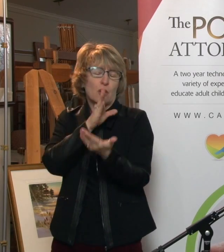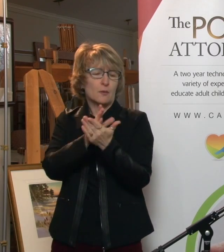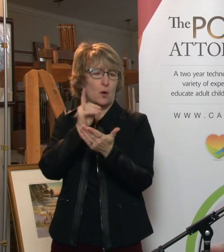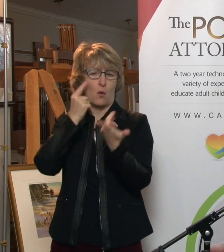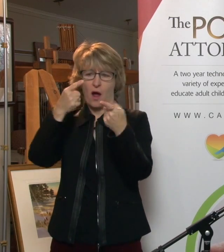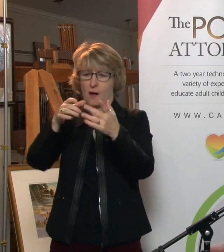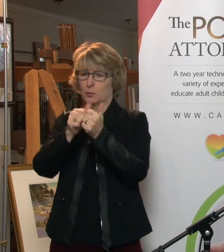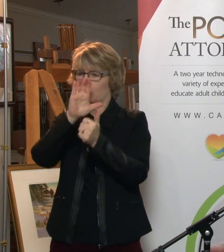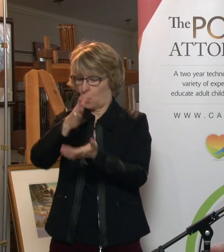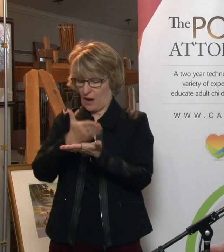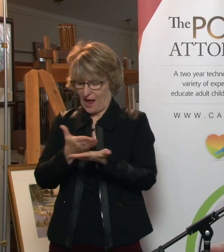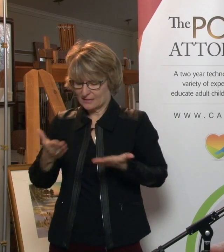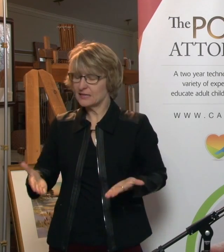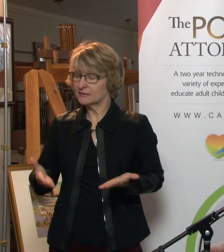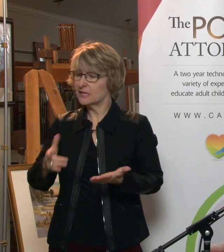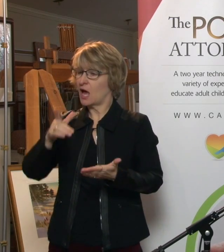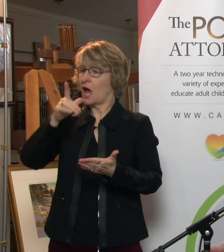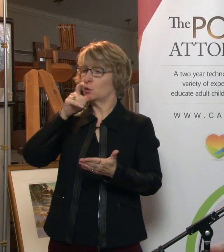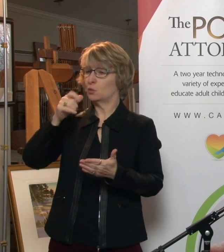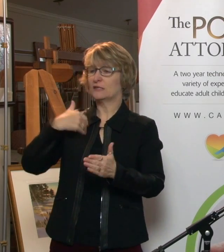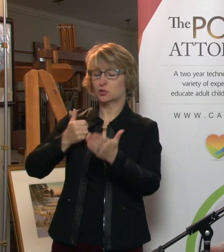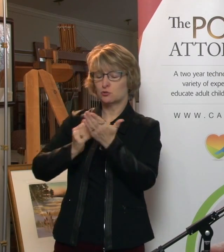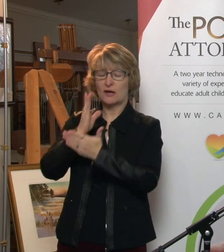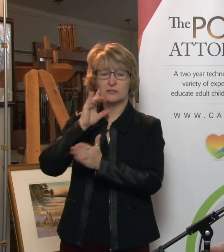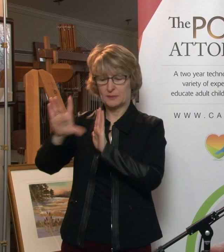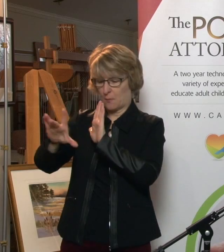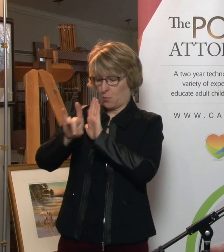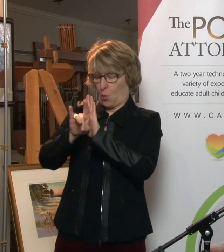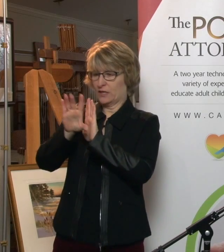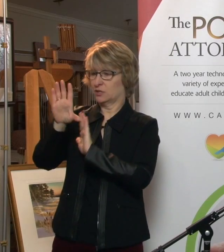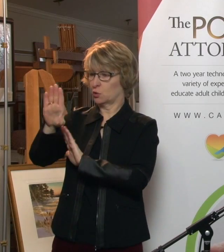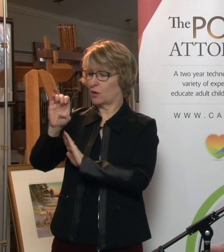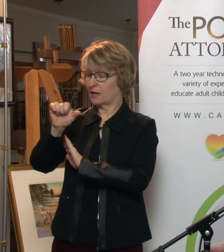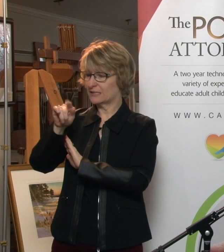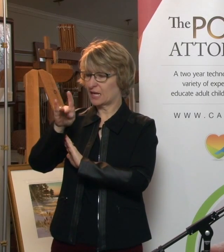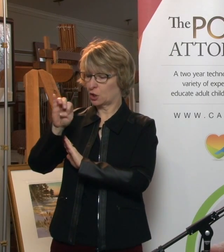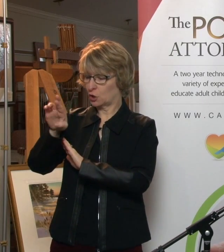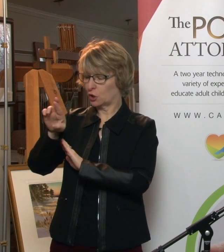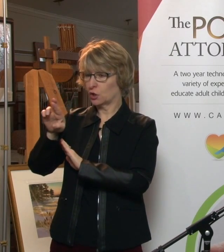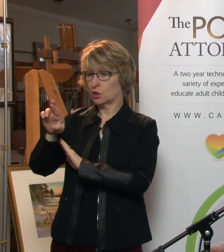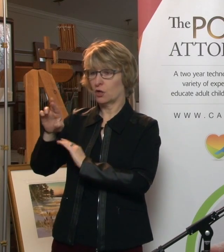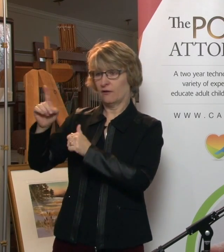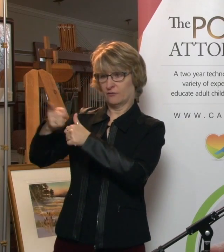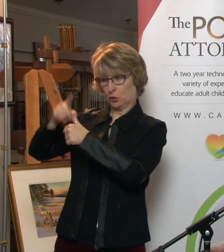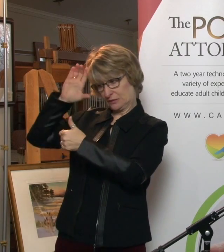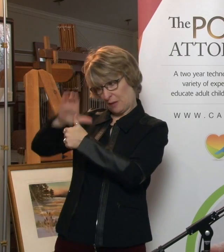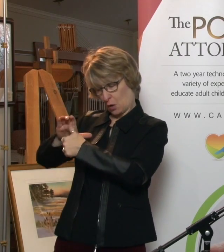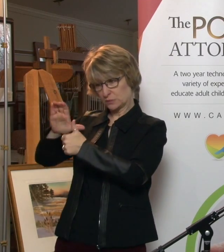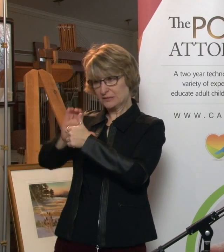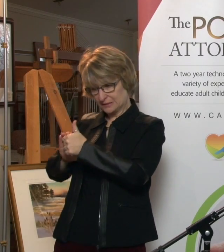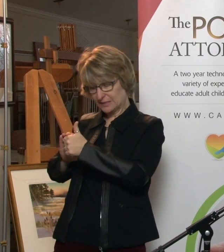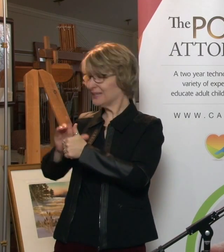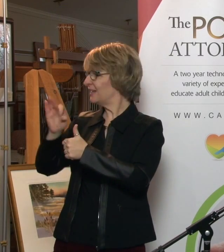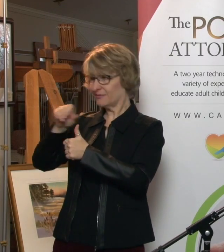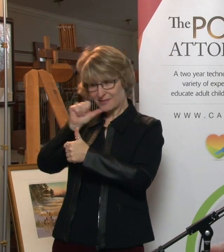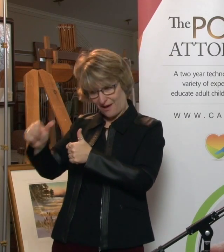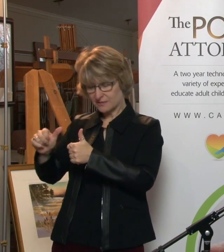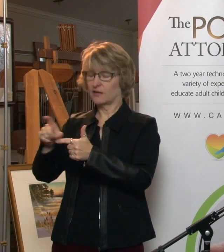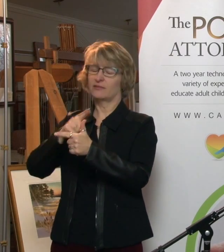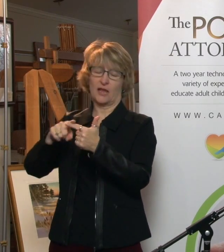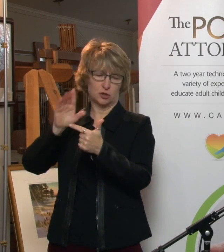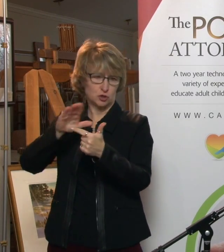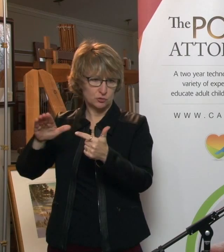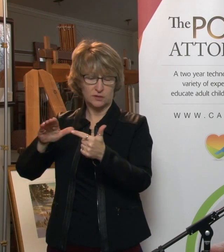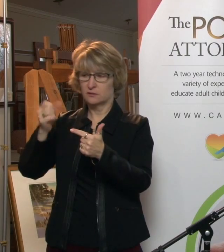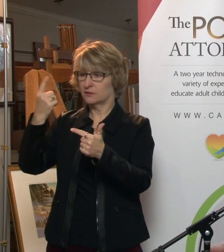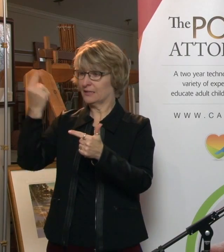has the right to be appointed as your executor. If there's a hierarchy, beginning with a spouse, if there's no spouse, it goes down to children. Someone needs to